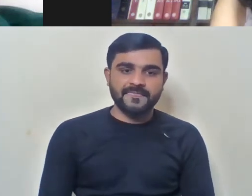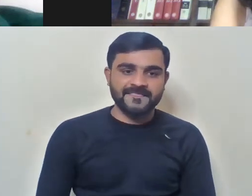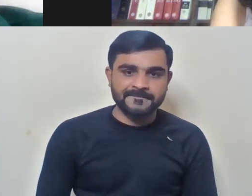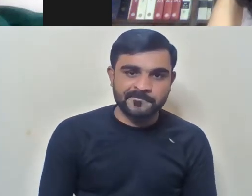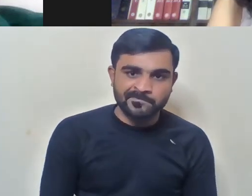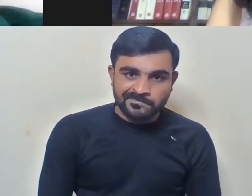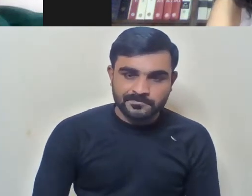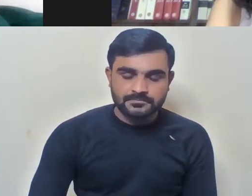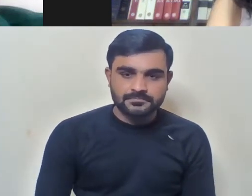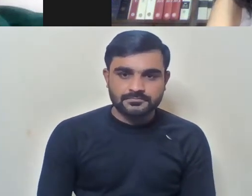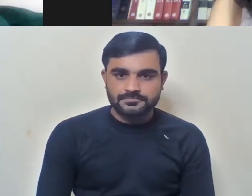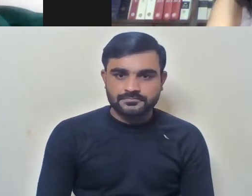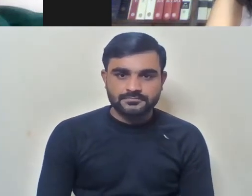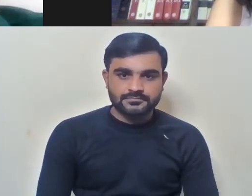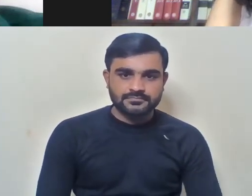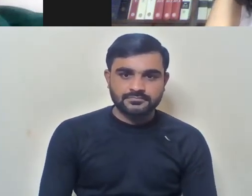Uh,